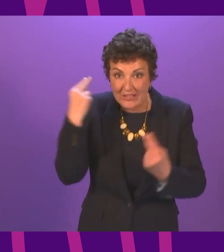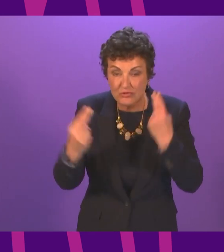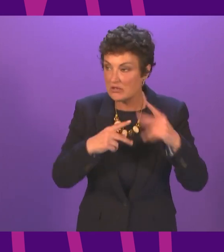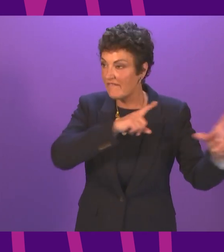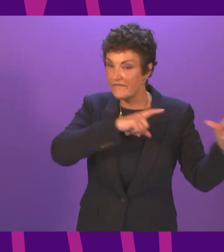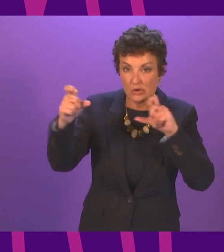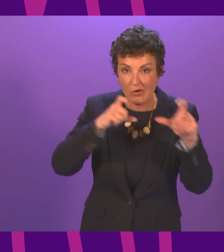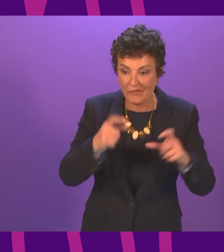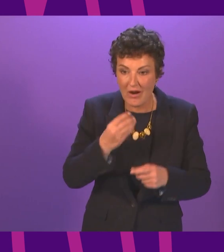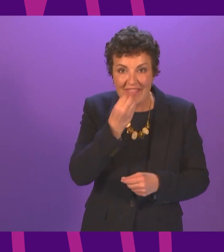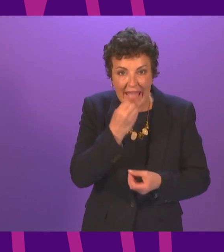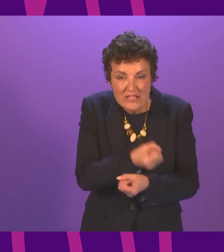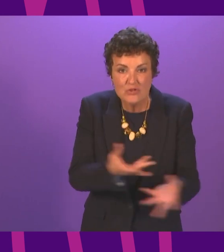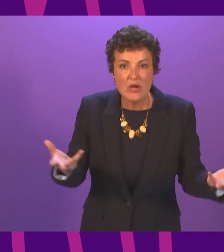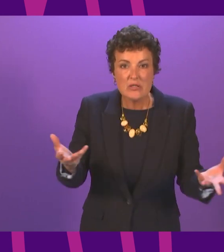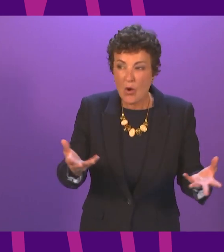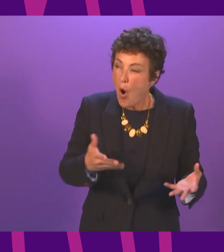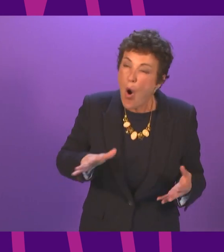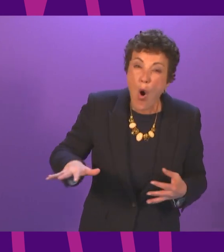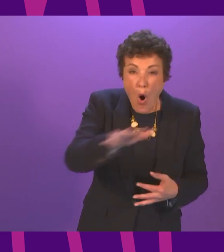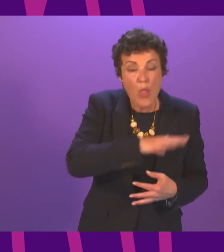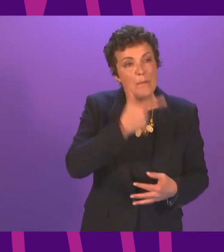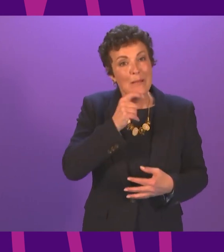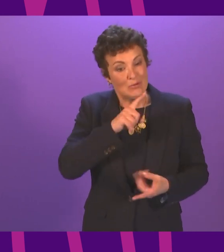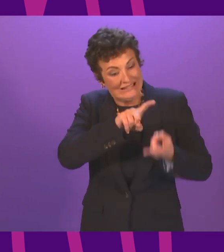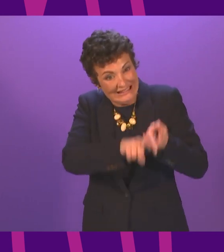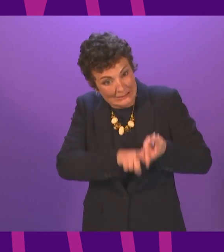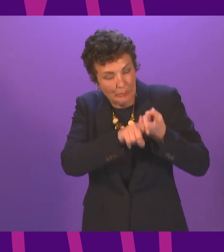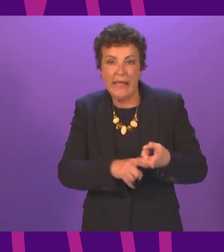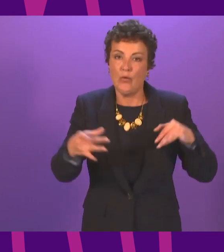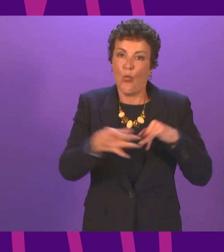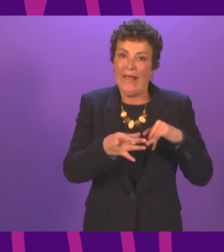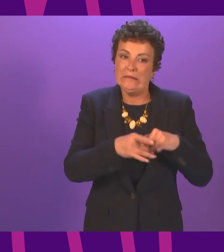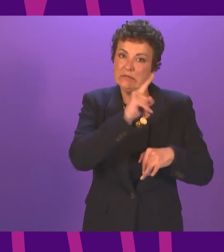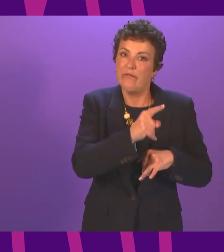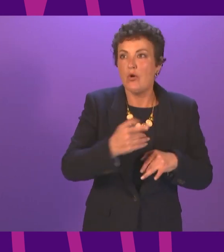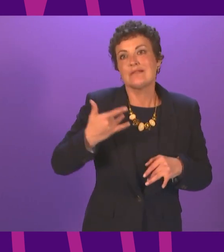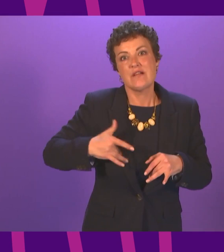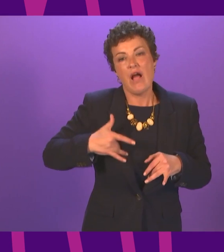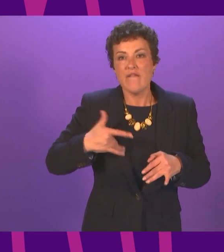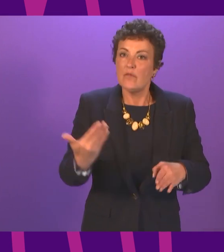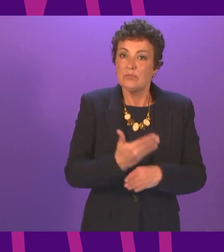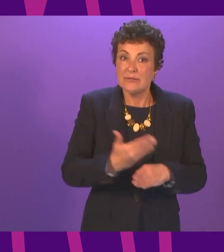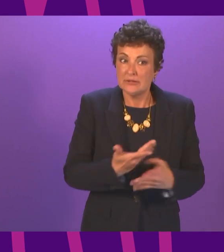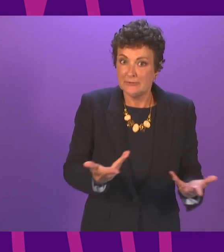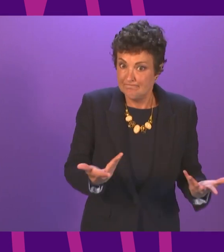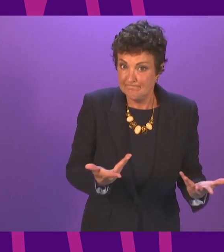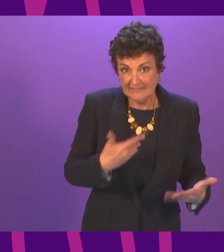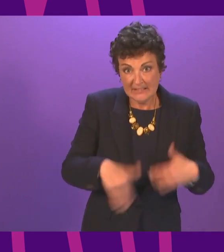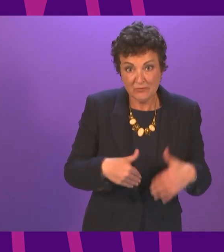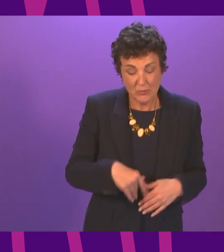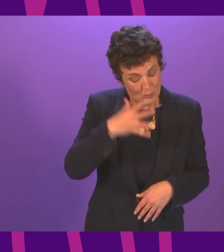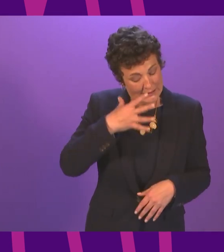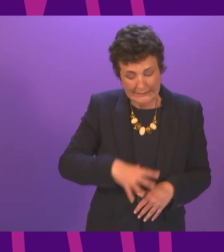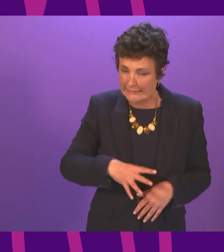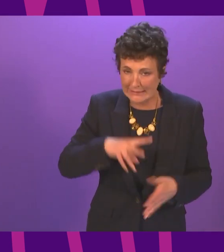and all the others whose livelihoods depend upon weddings taking place. These are the sectors who need certainty, who need a forward plan, and that